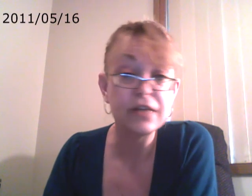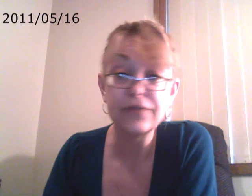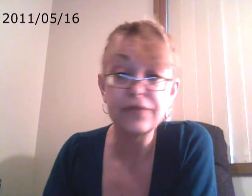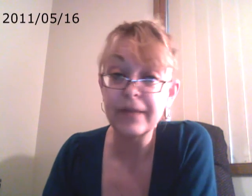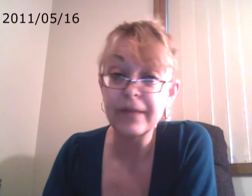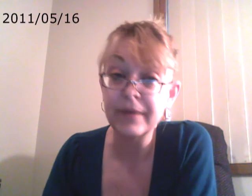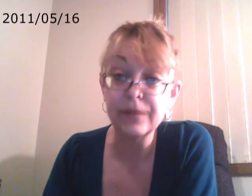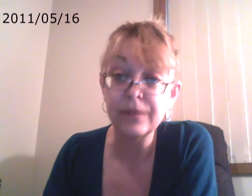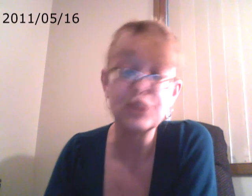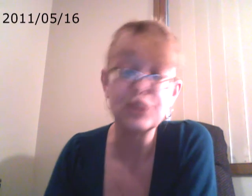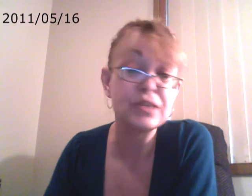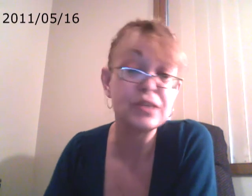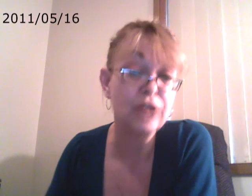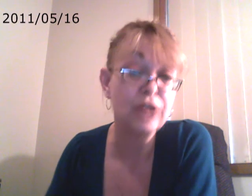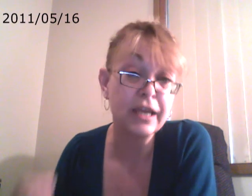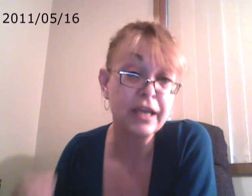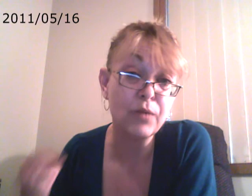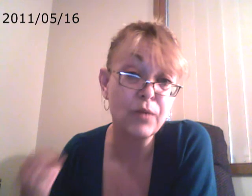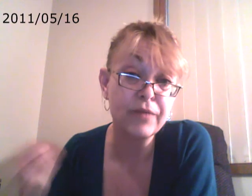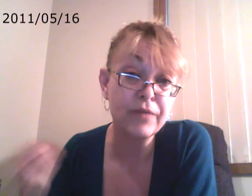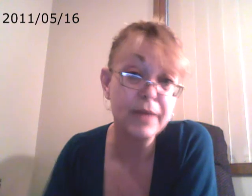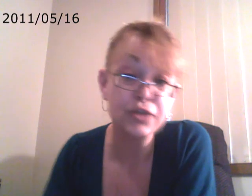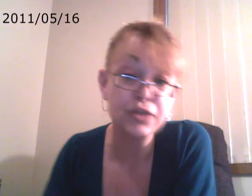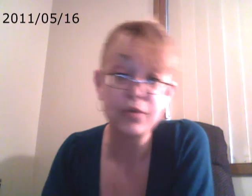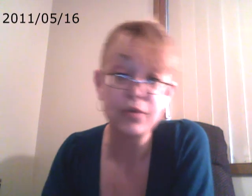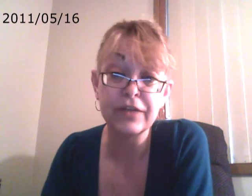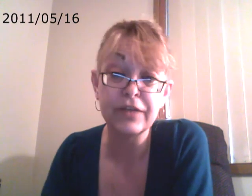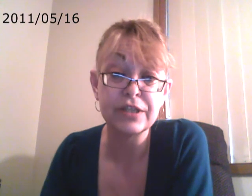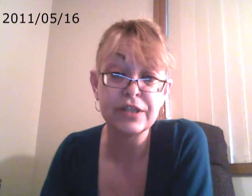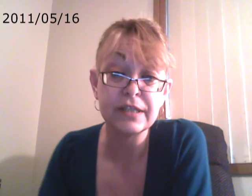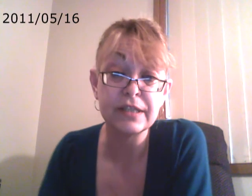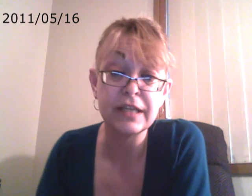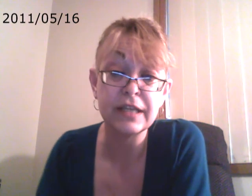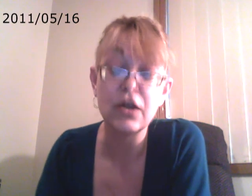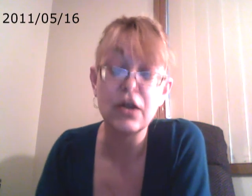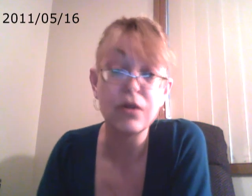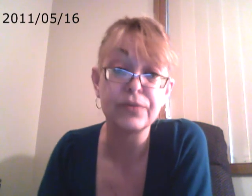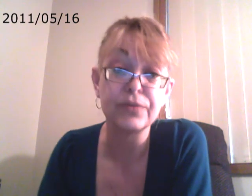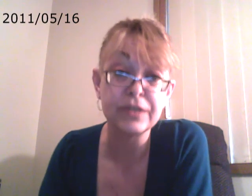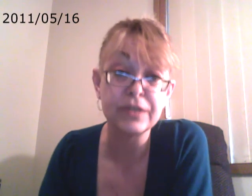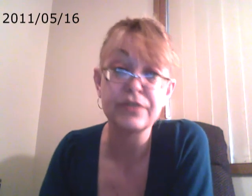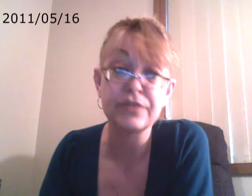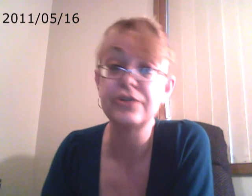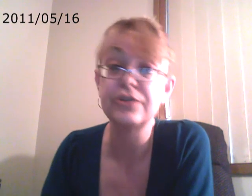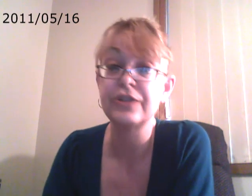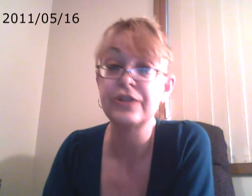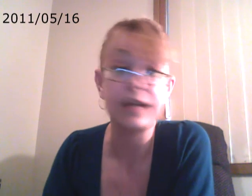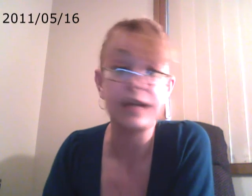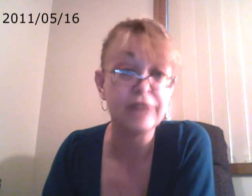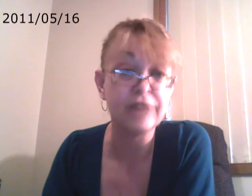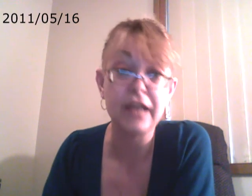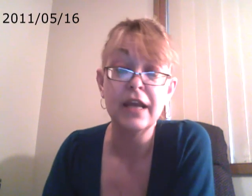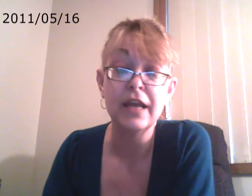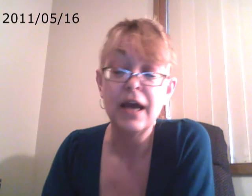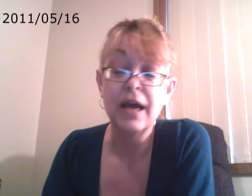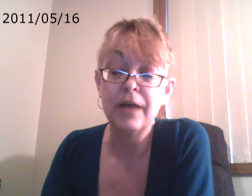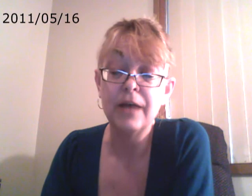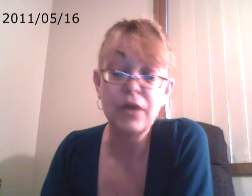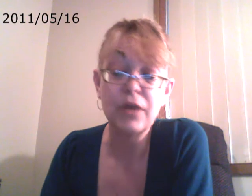friggin' pill. Which was, again, one of my major motivations in all of the research that I've done. Not only